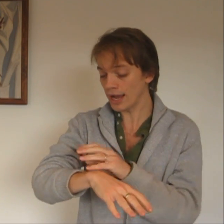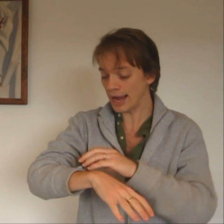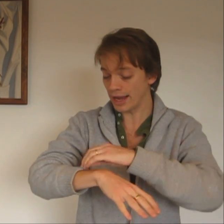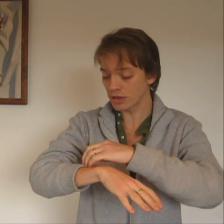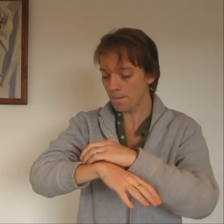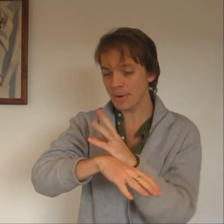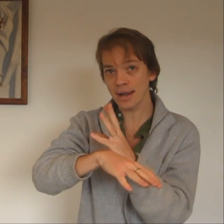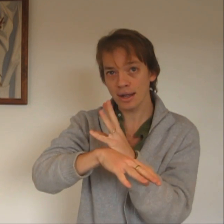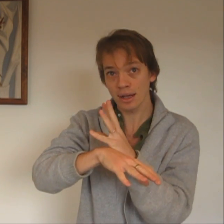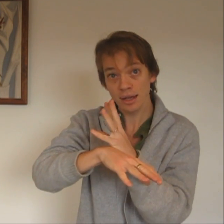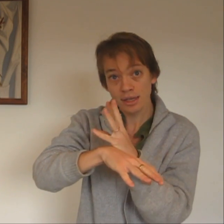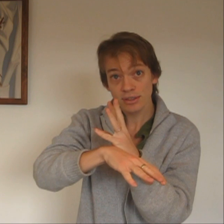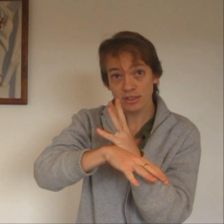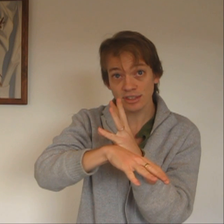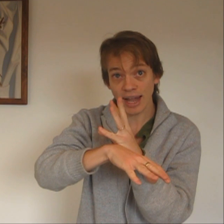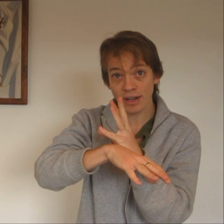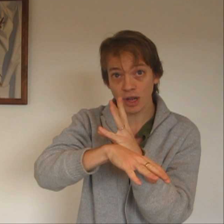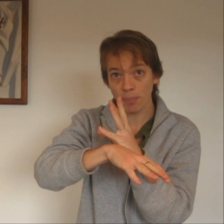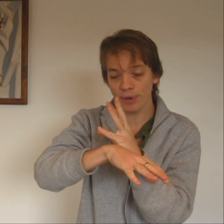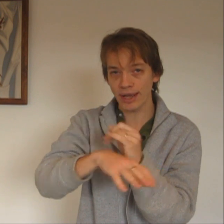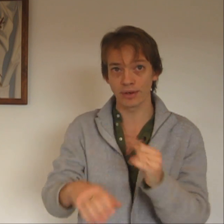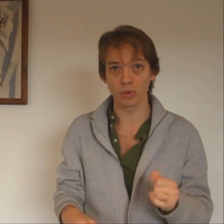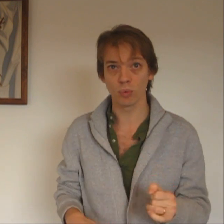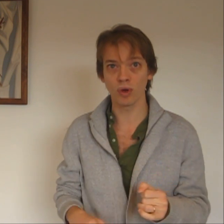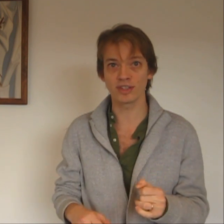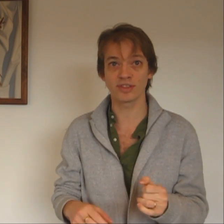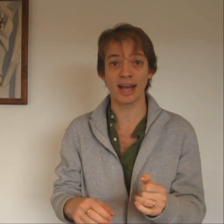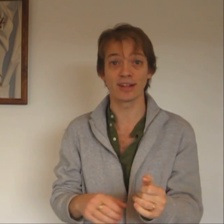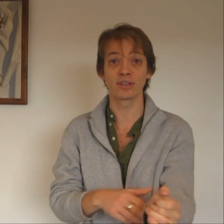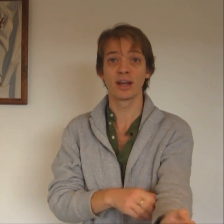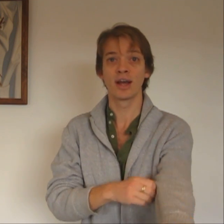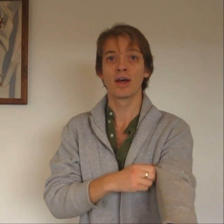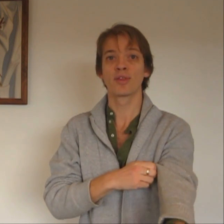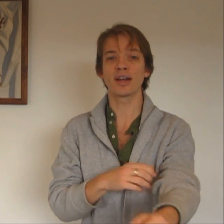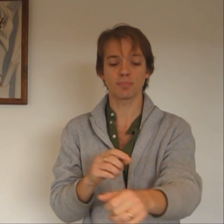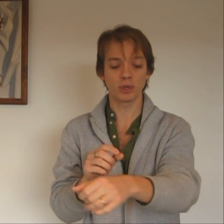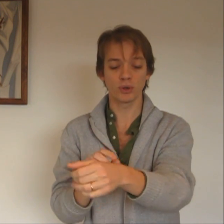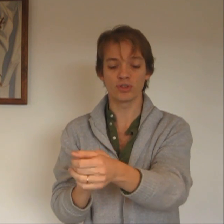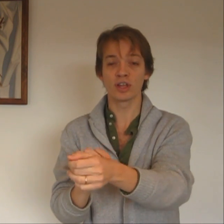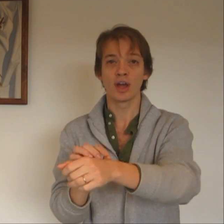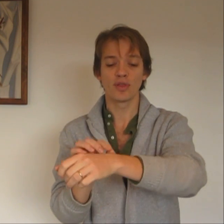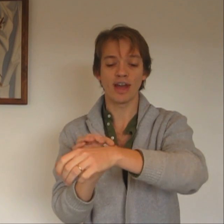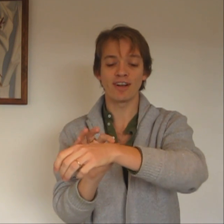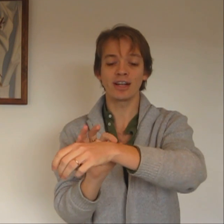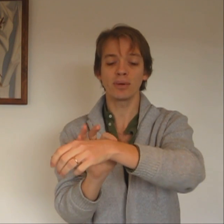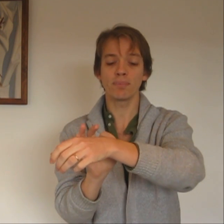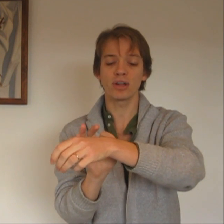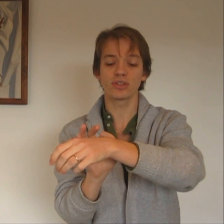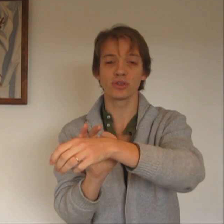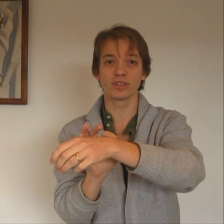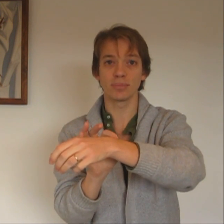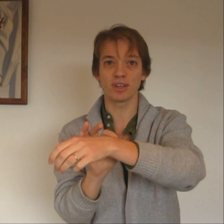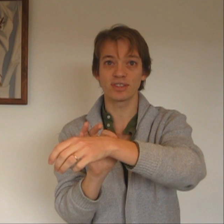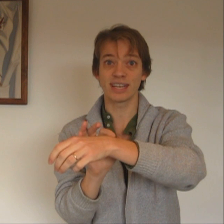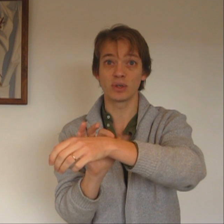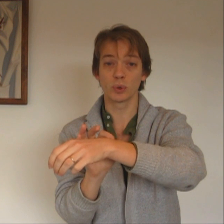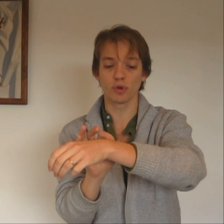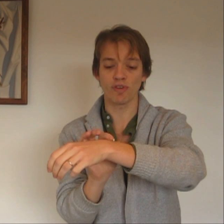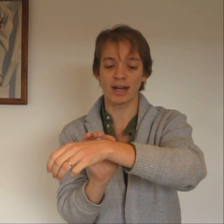hairs stand up on end. Why is that? That's because there are little muscles in my skin called erector